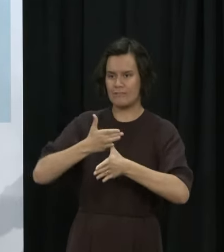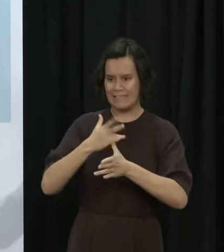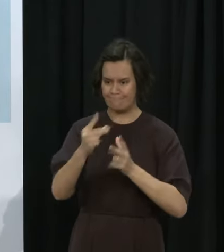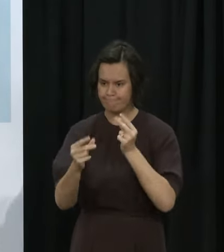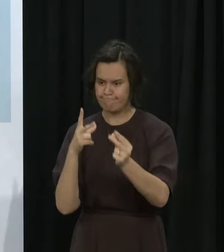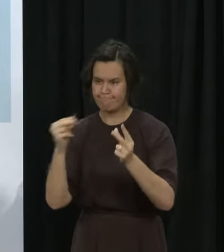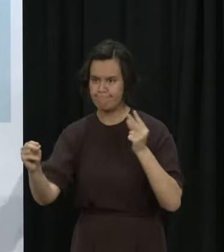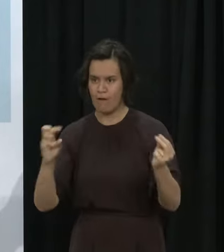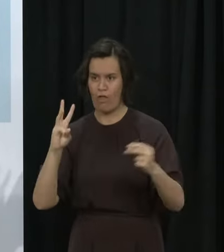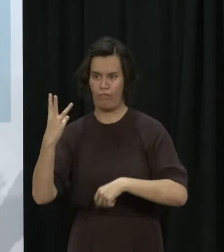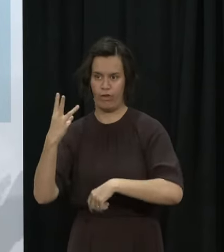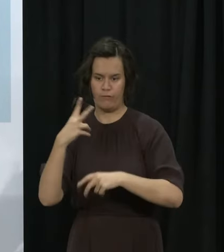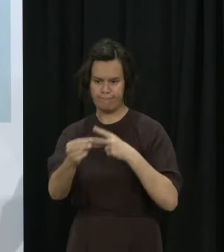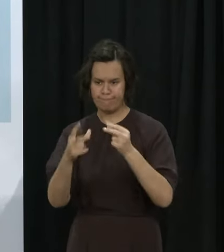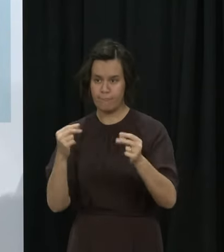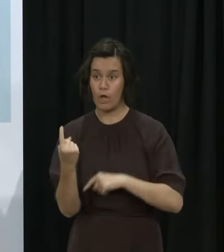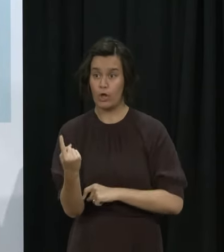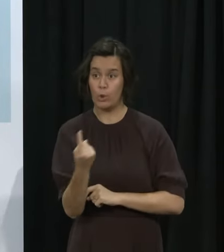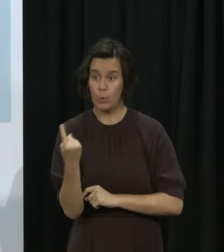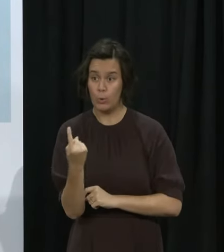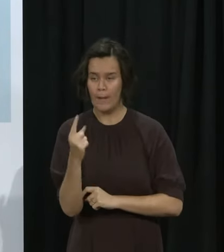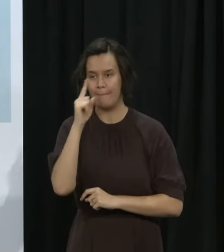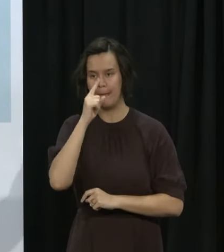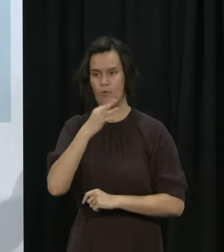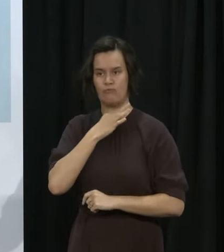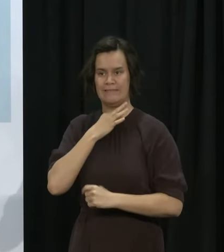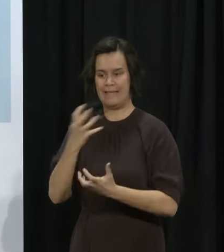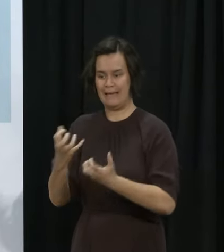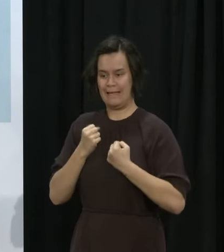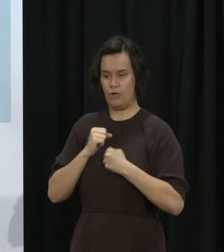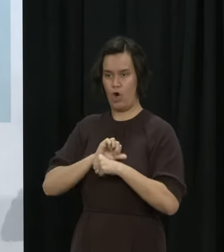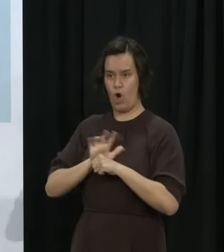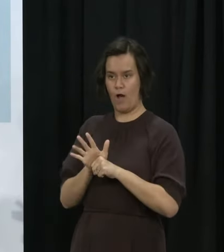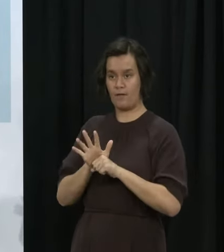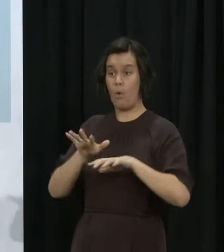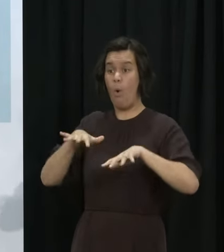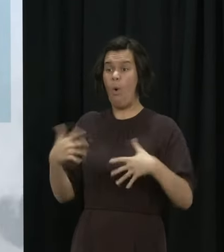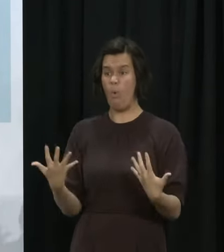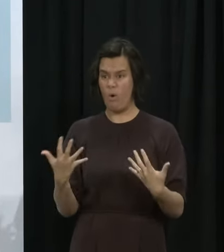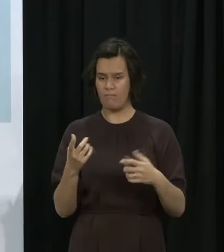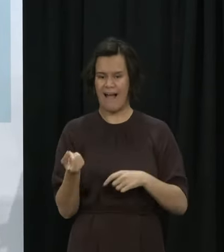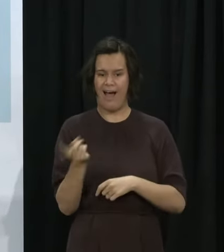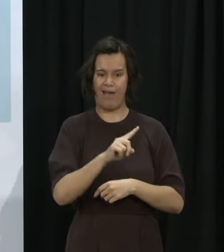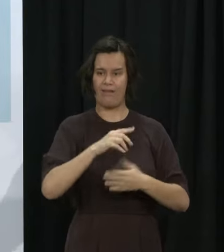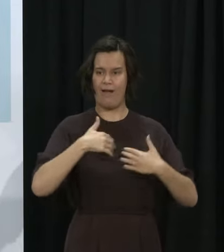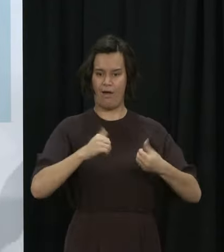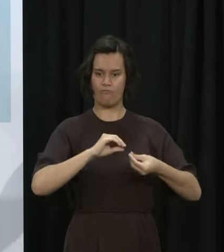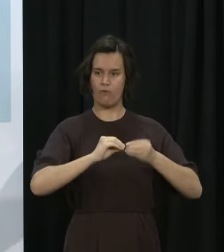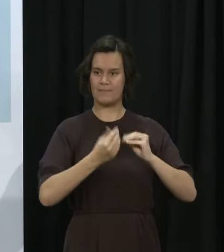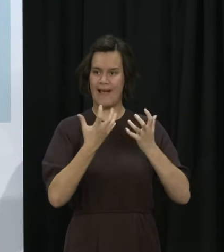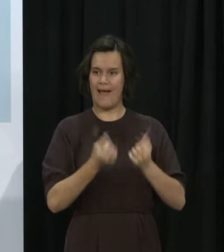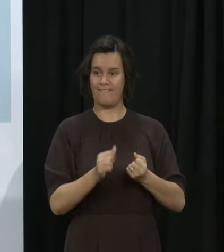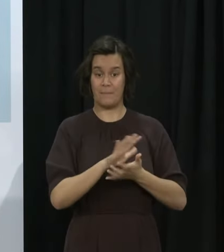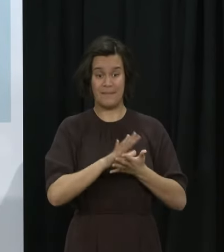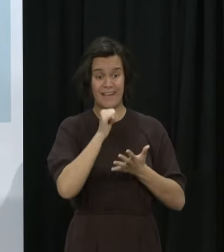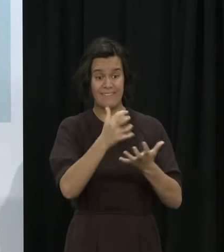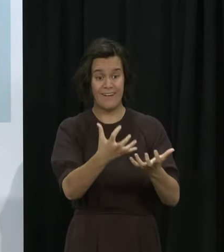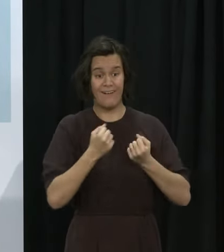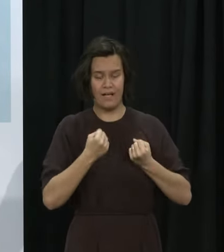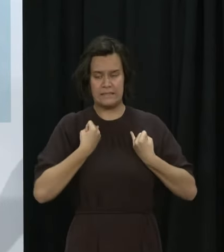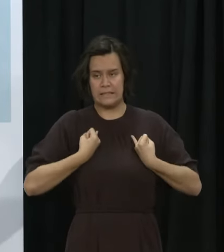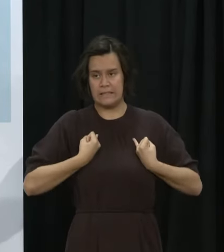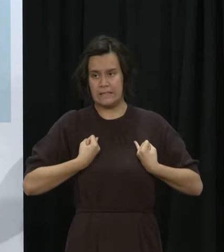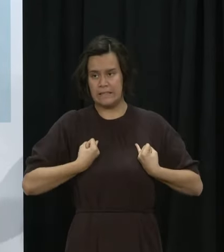exposure to COVID-19 or at risk of severe disease once contracting COVID-19. So this